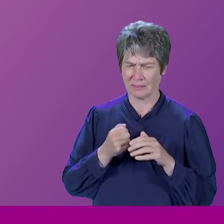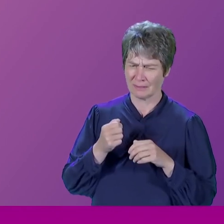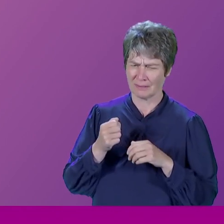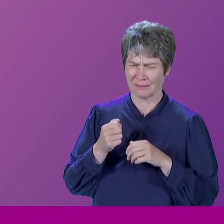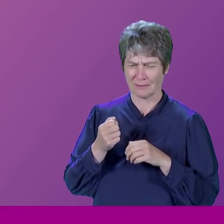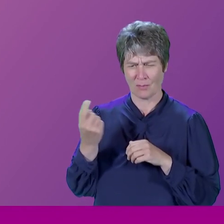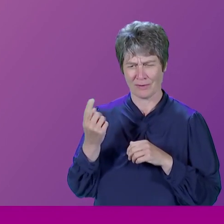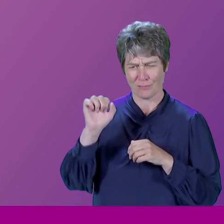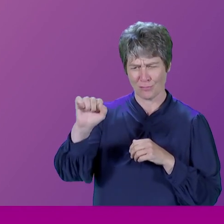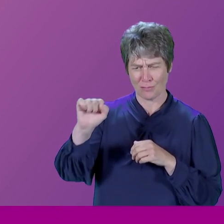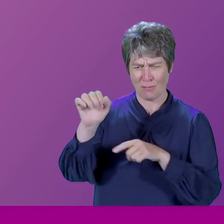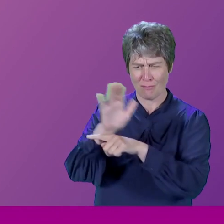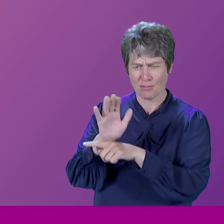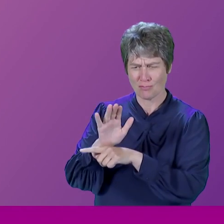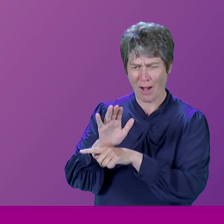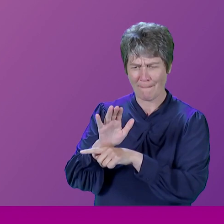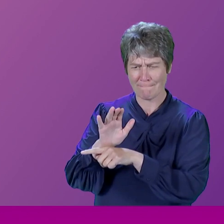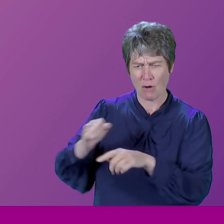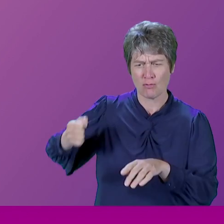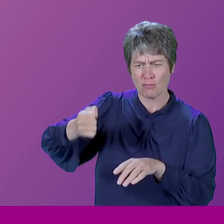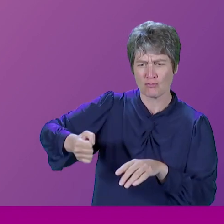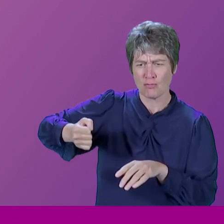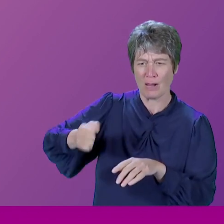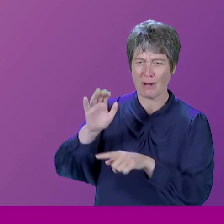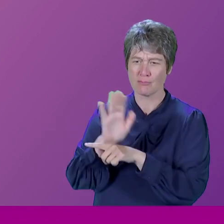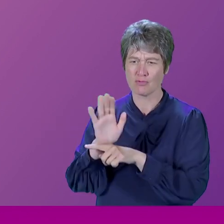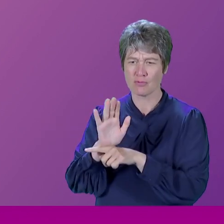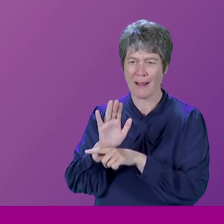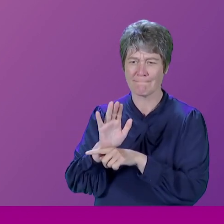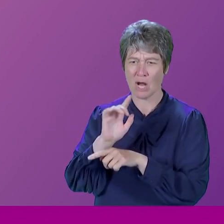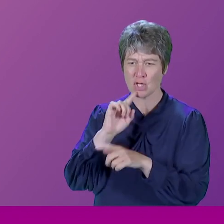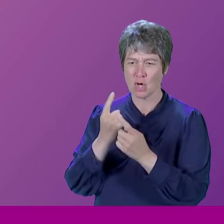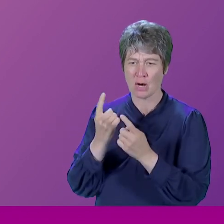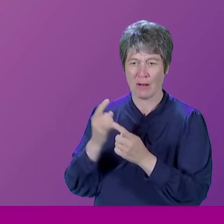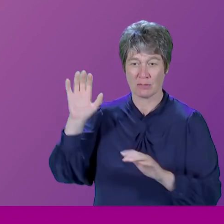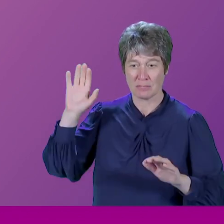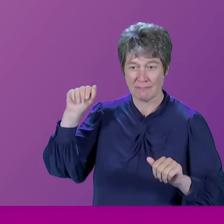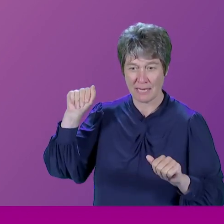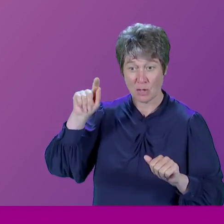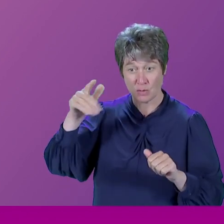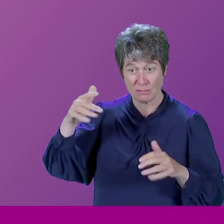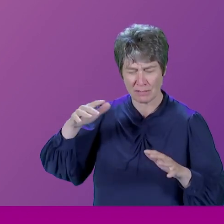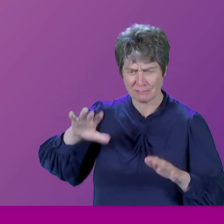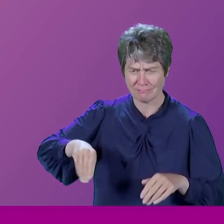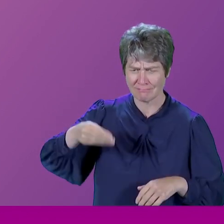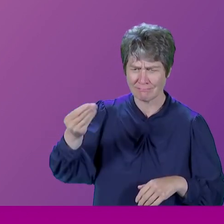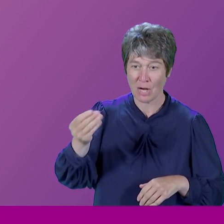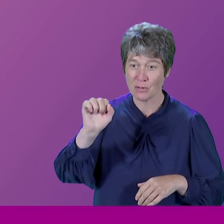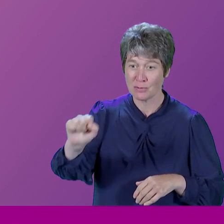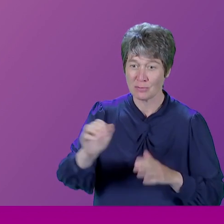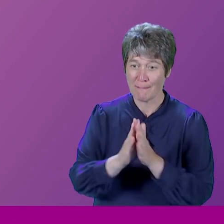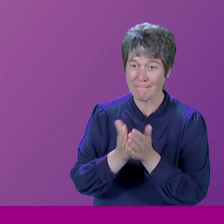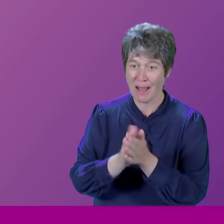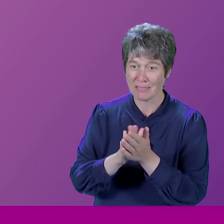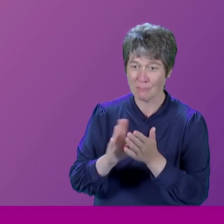programmes, when you were doing Spain, because I'm addicted to these programmes, you produced a Spanish passport. It made me think that